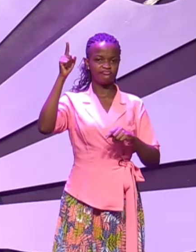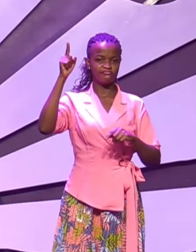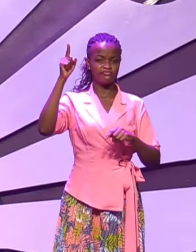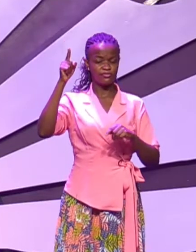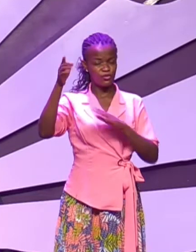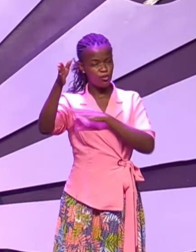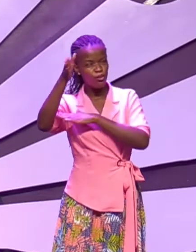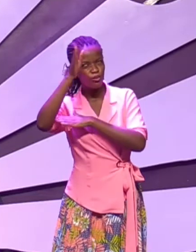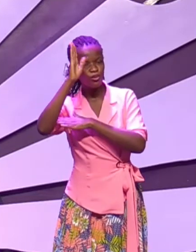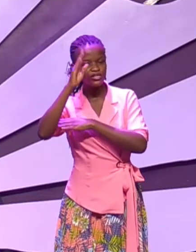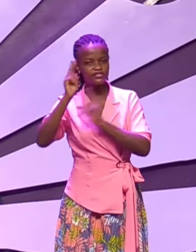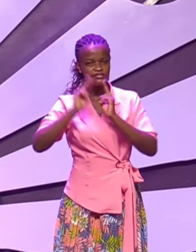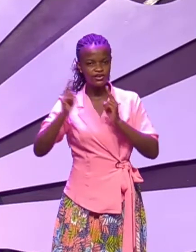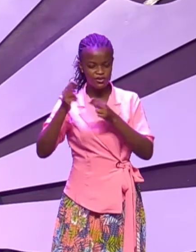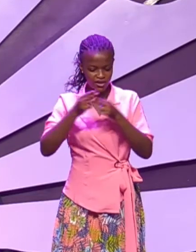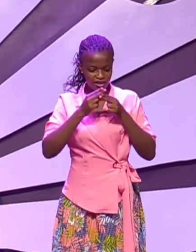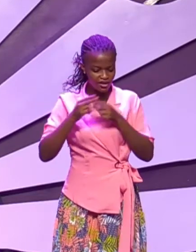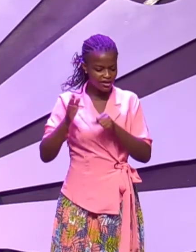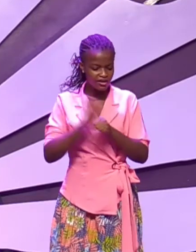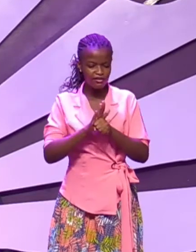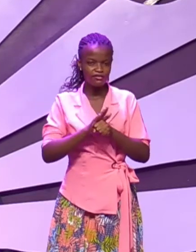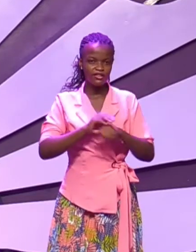God is careful about his public image.